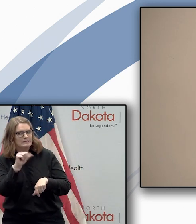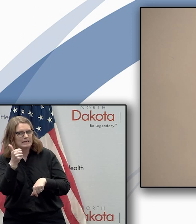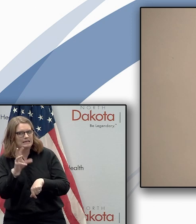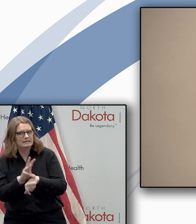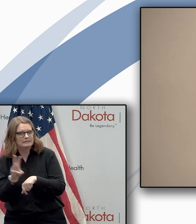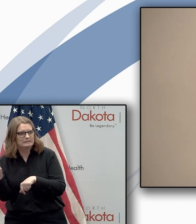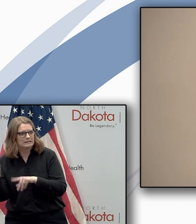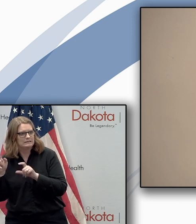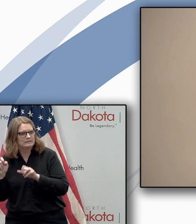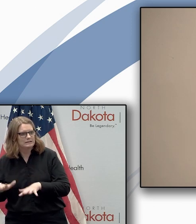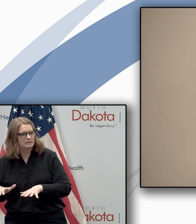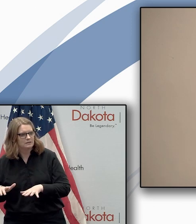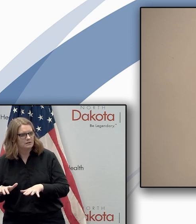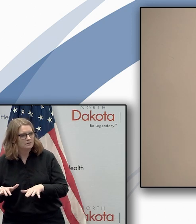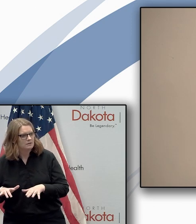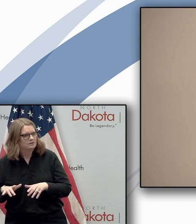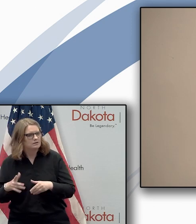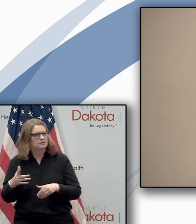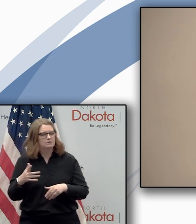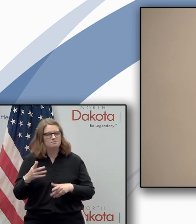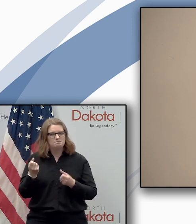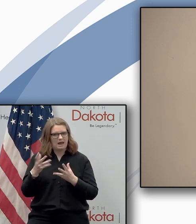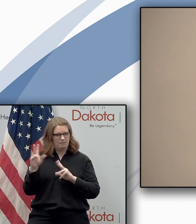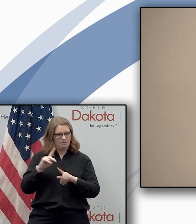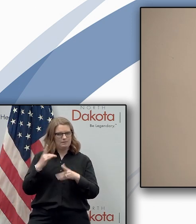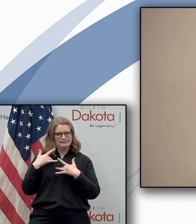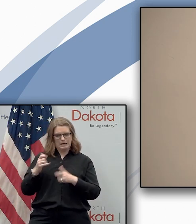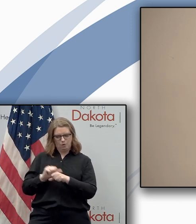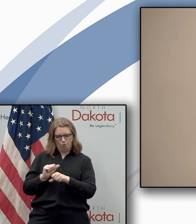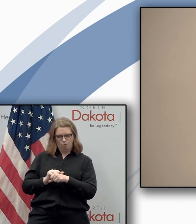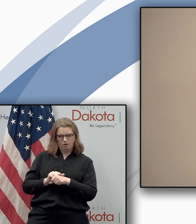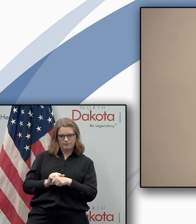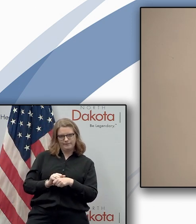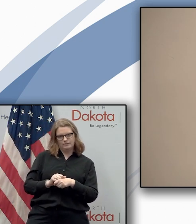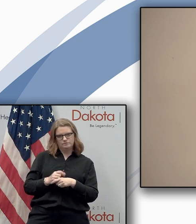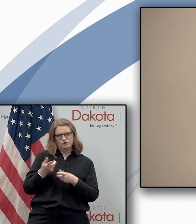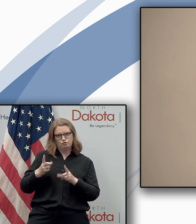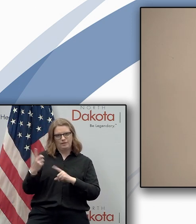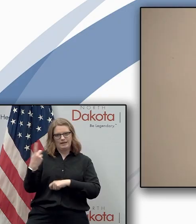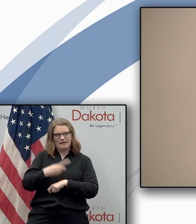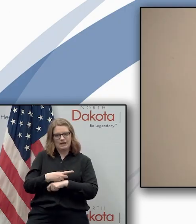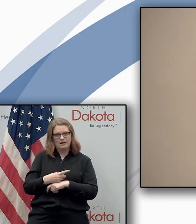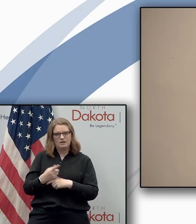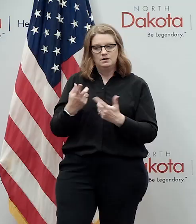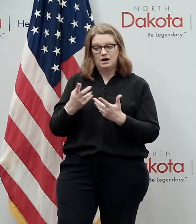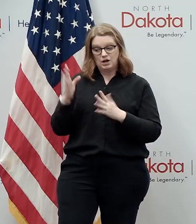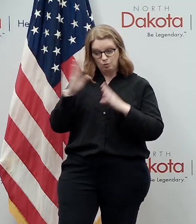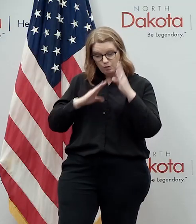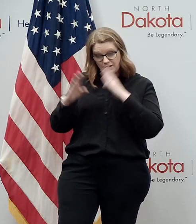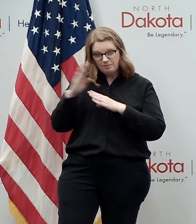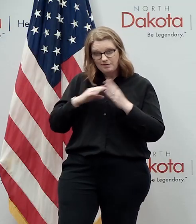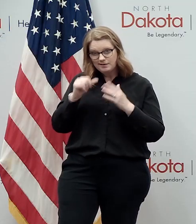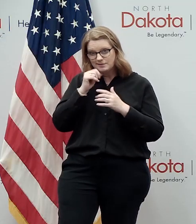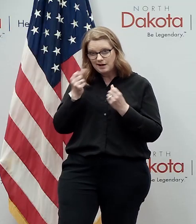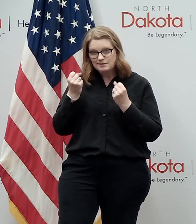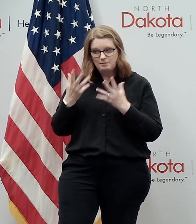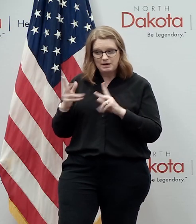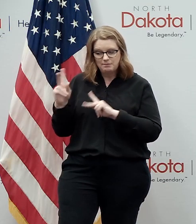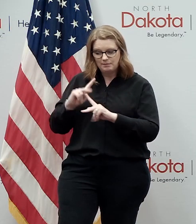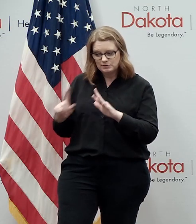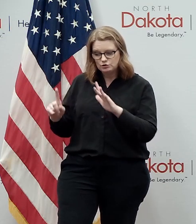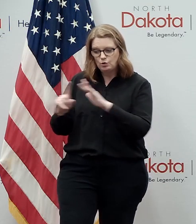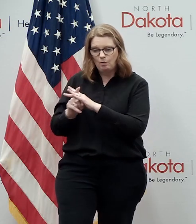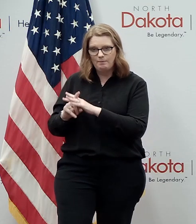worry that there won't be accessibility to surveillance testing for people who have normal working hours uh i i